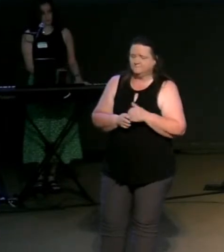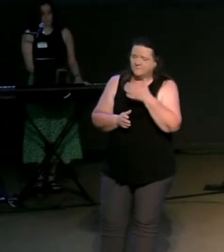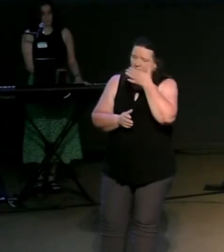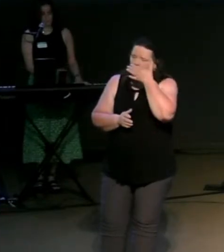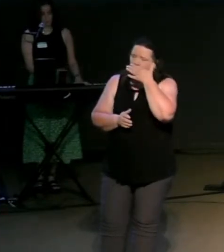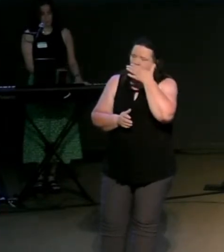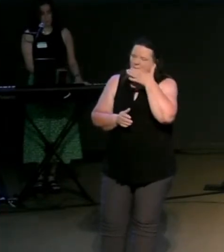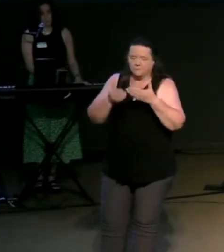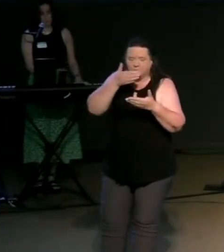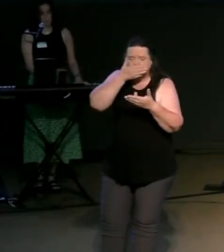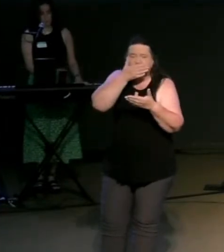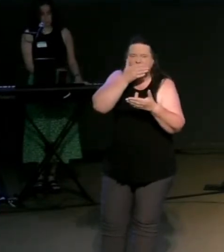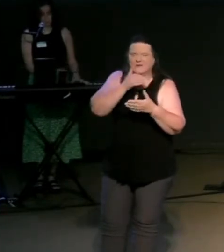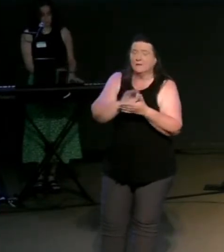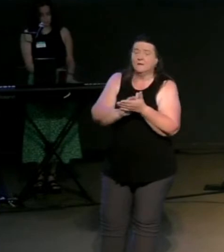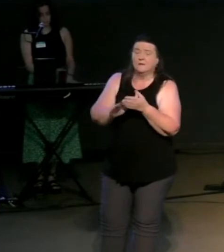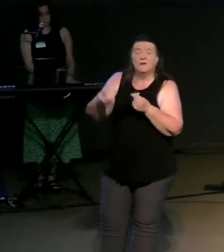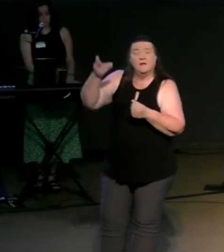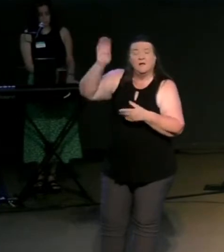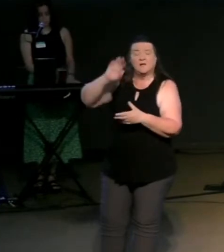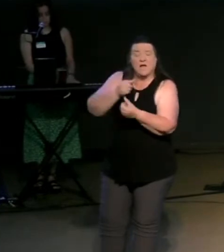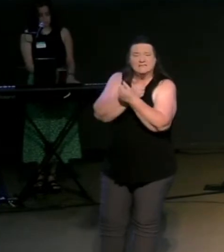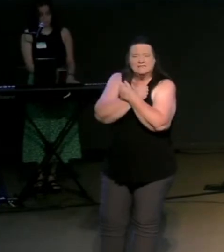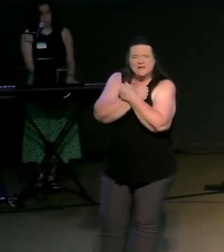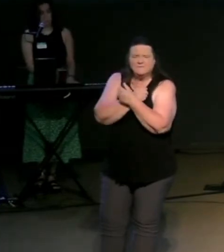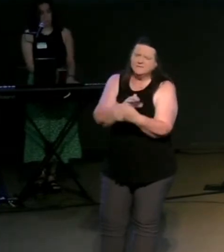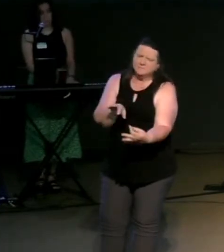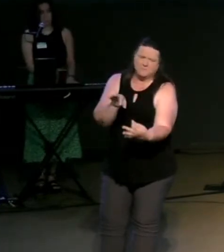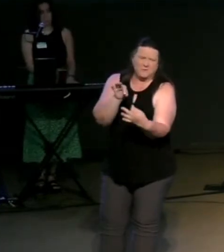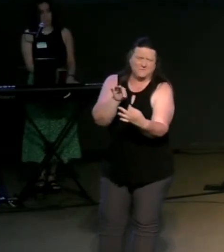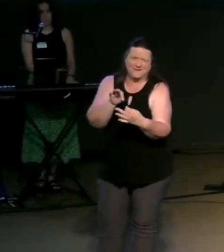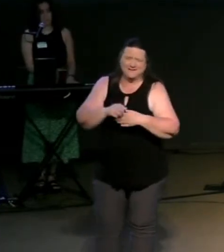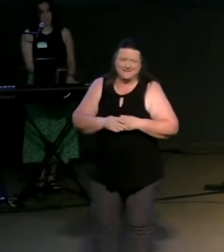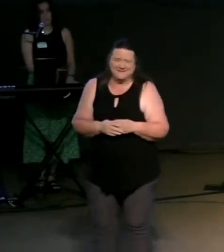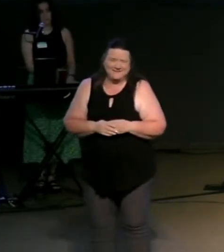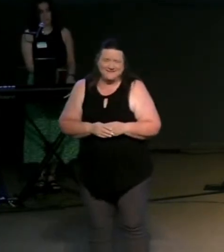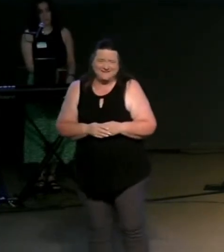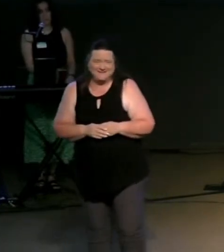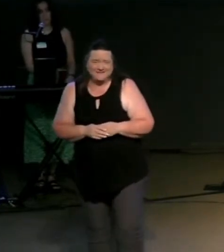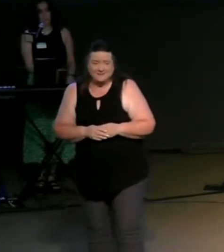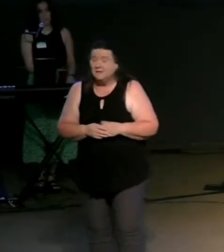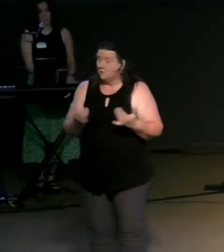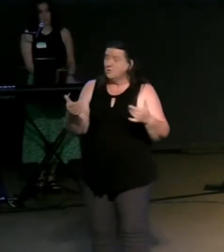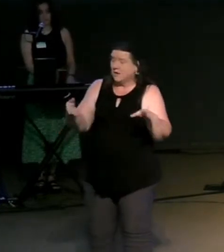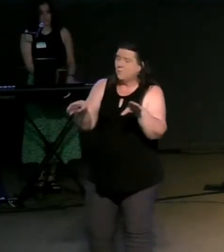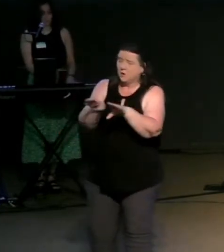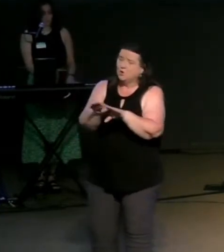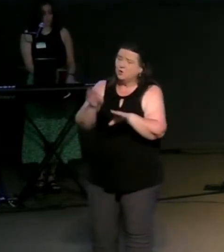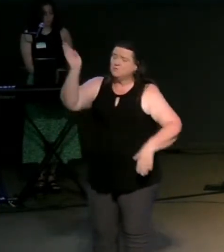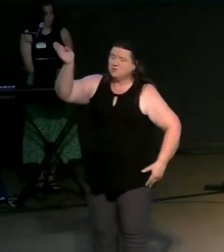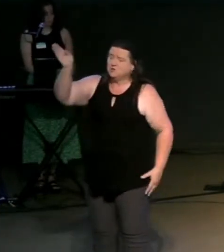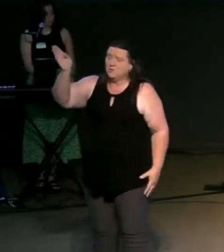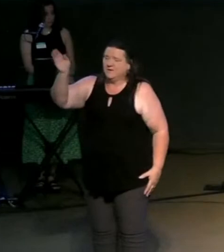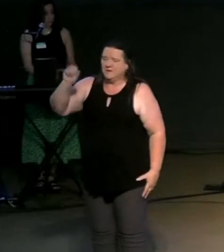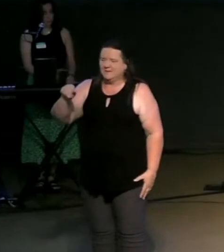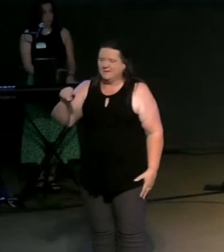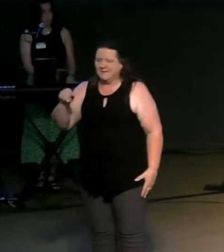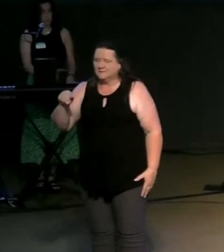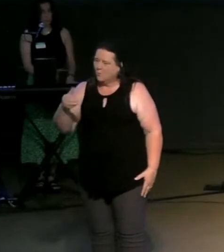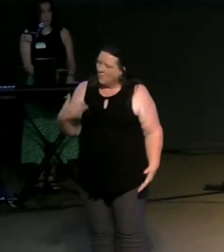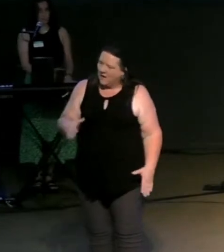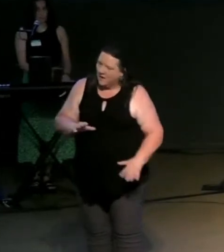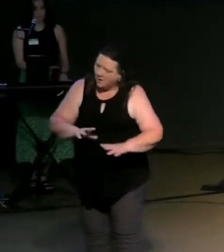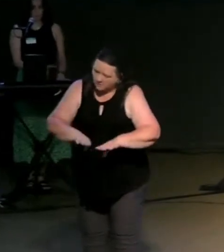god's love is perfect so we close this morning we unpacked a